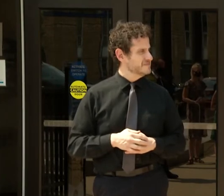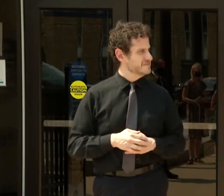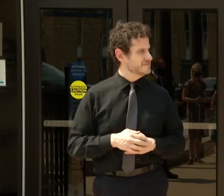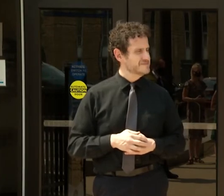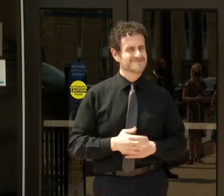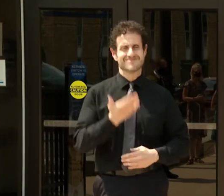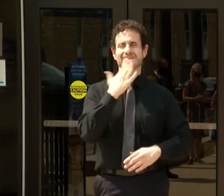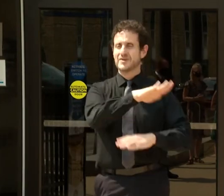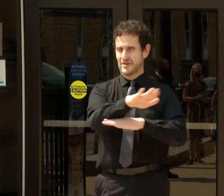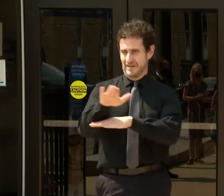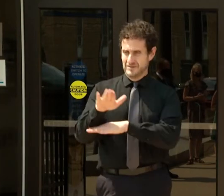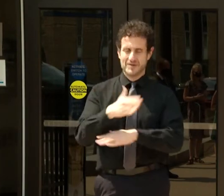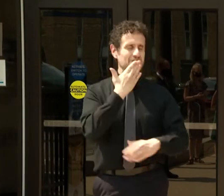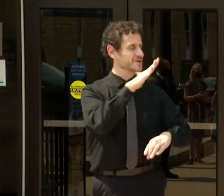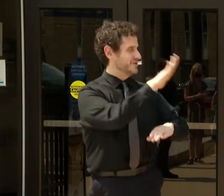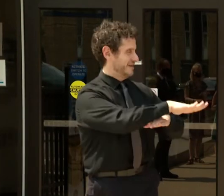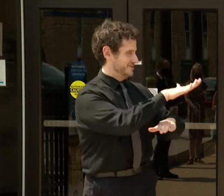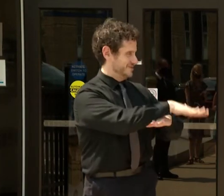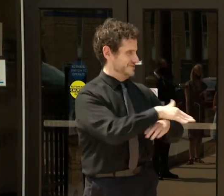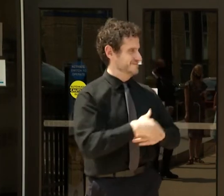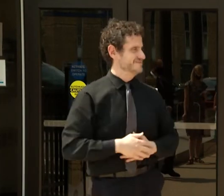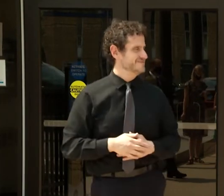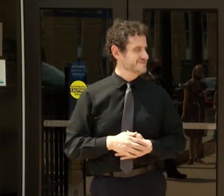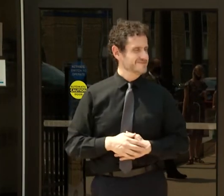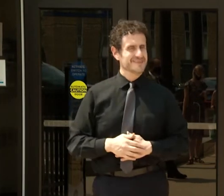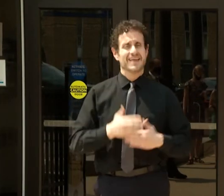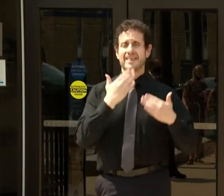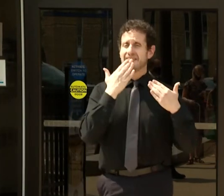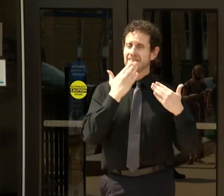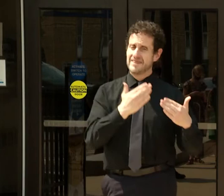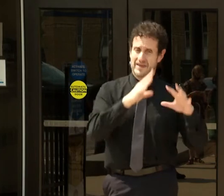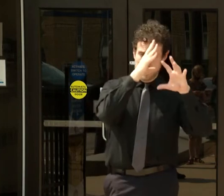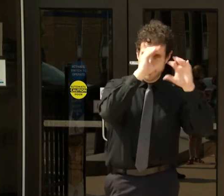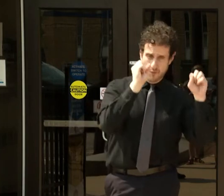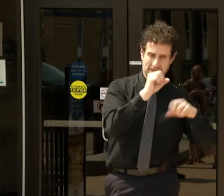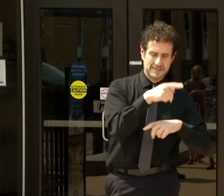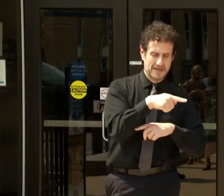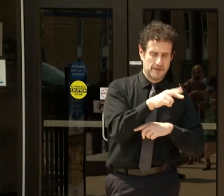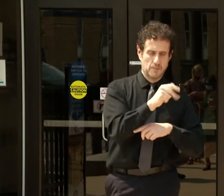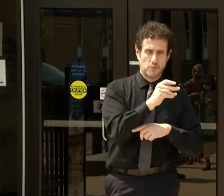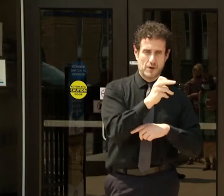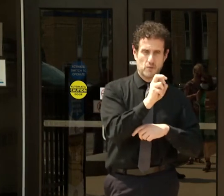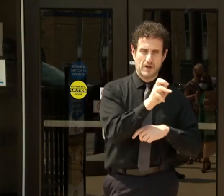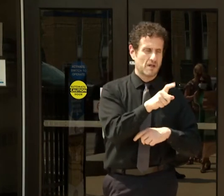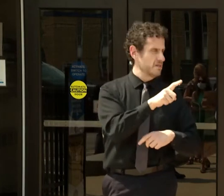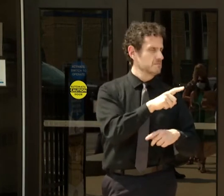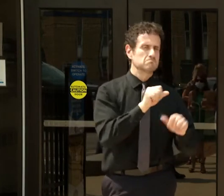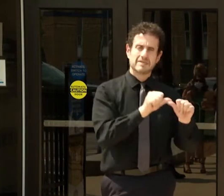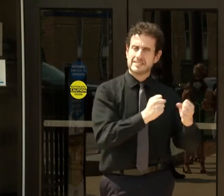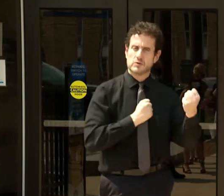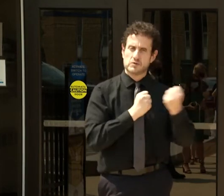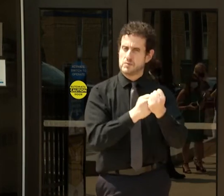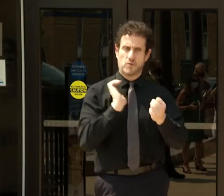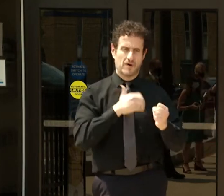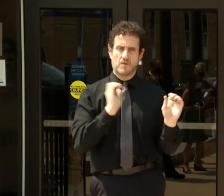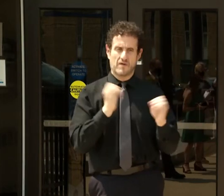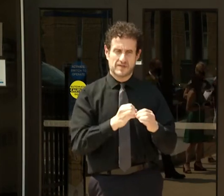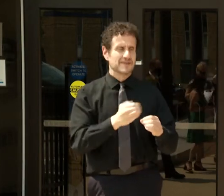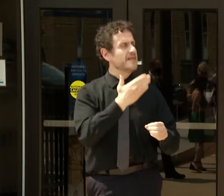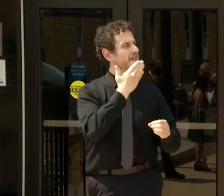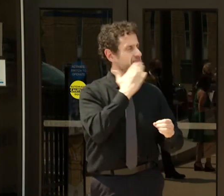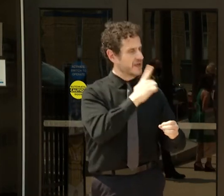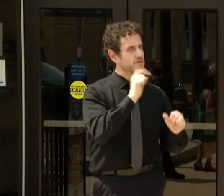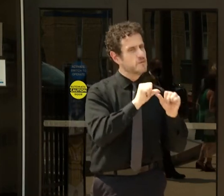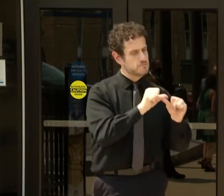Good afternoon. Good afternoon. Thank you, President Preckwinkel, for your continued support of our office and for your